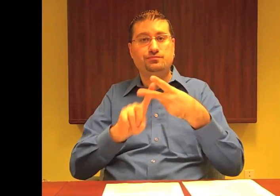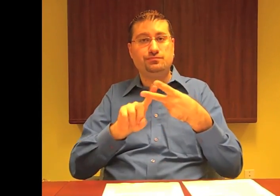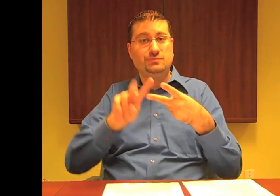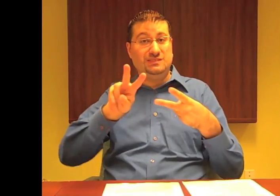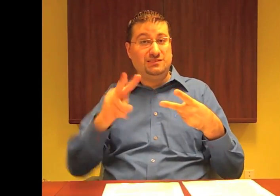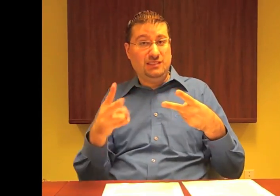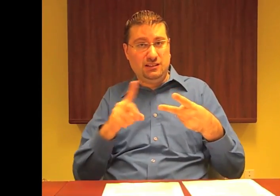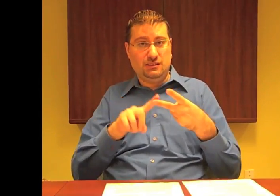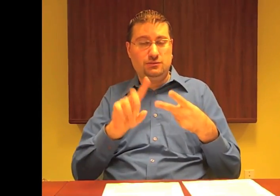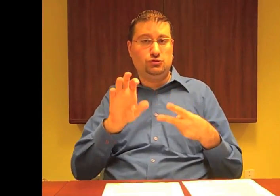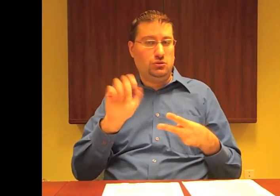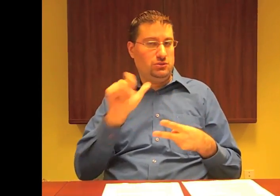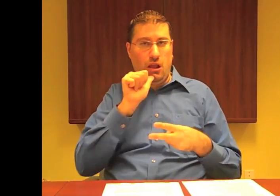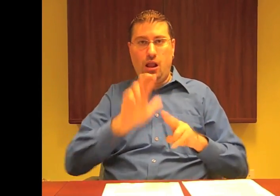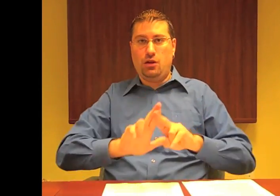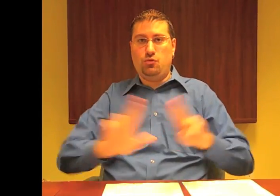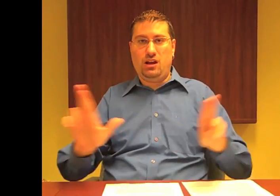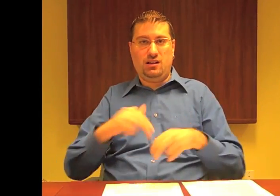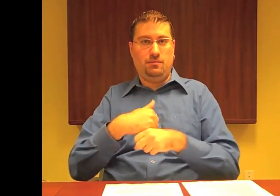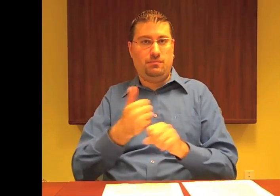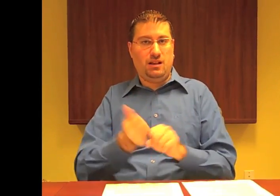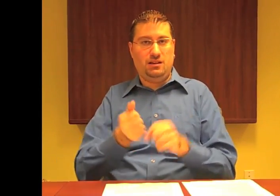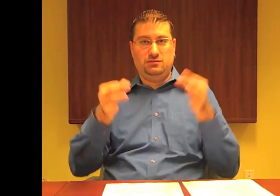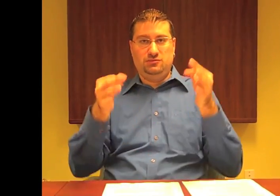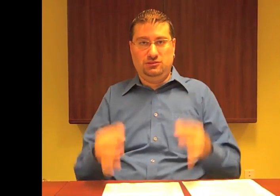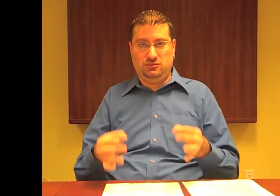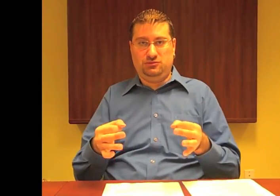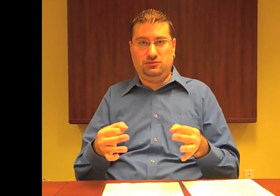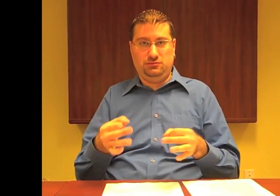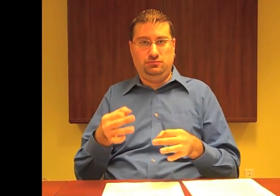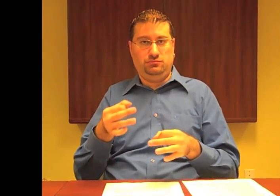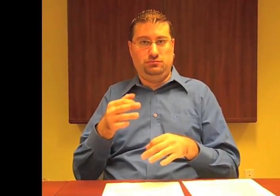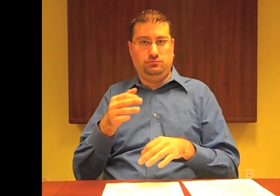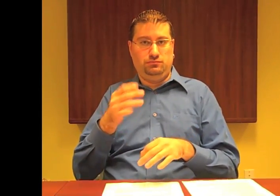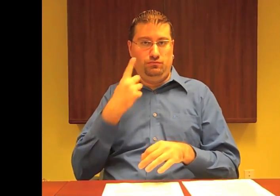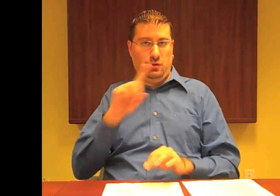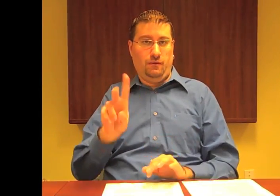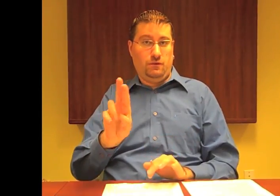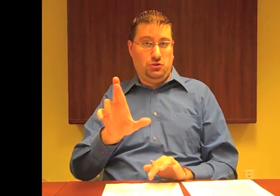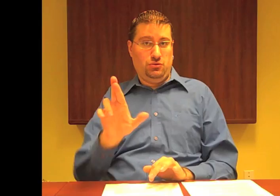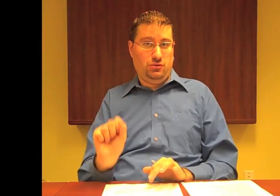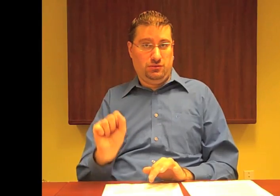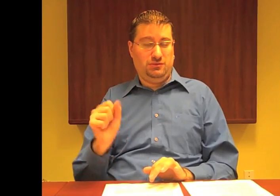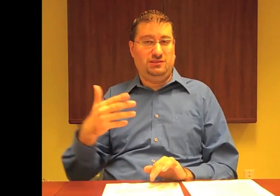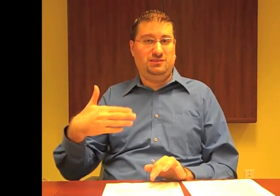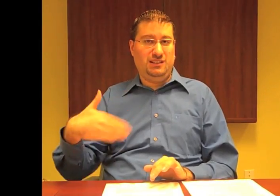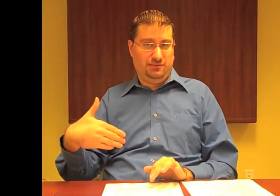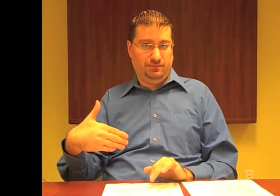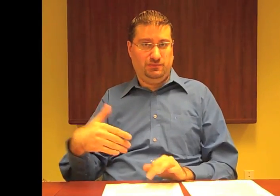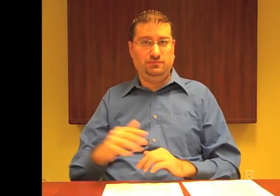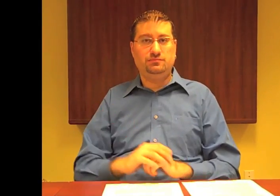2013, that will determine when the CRTC will make a decision for VRS in Canada.